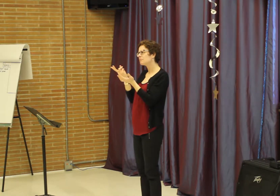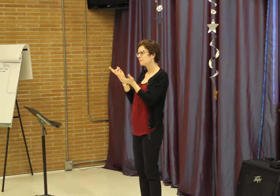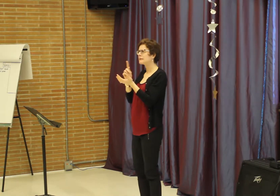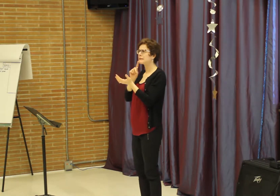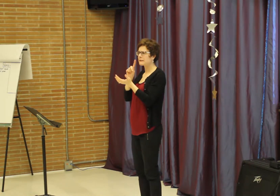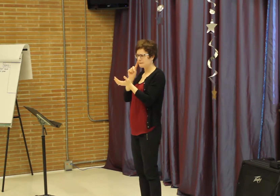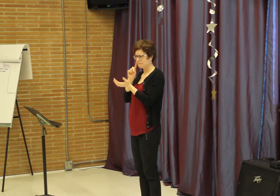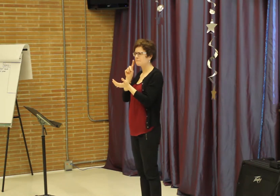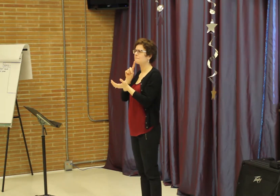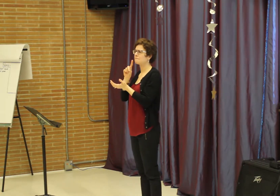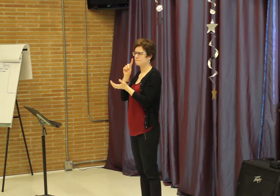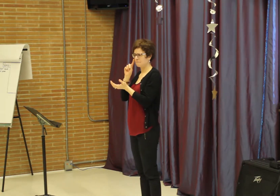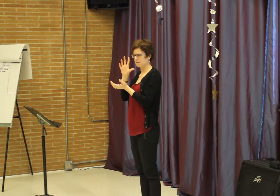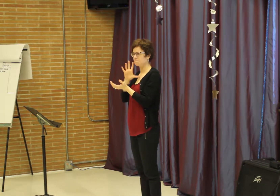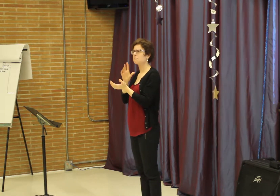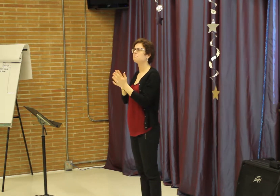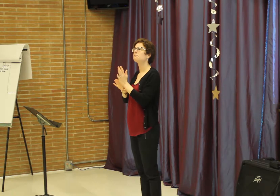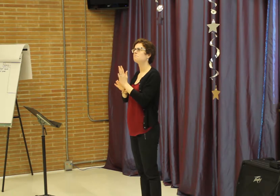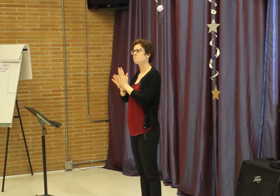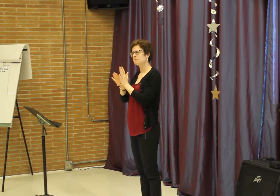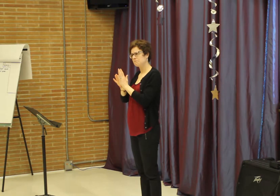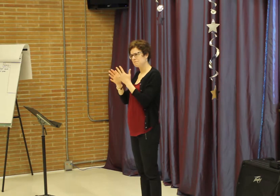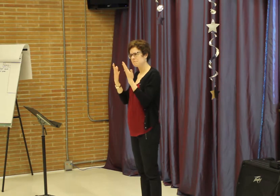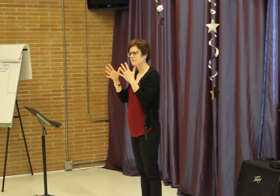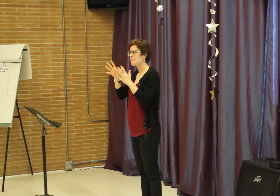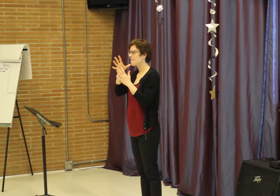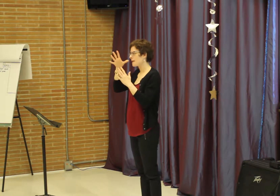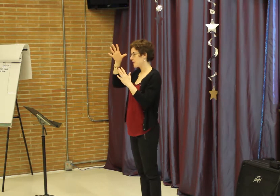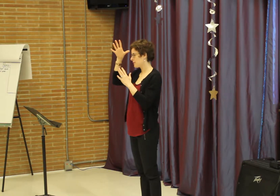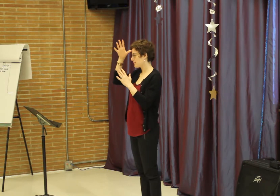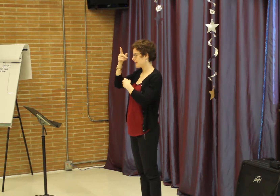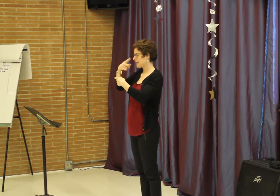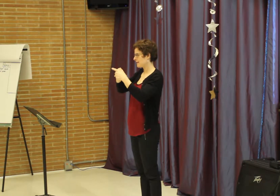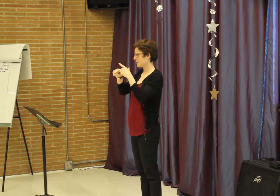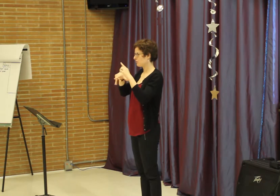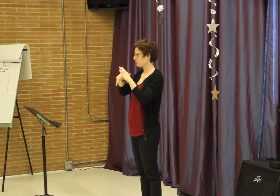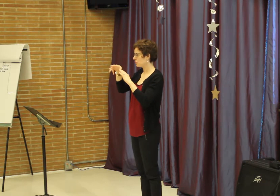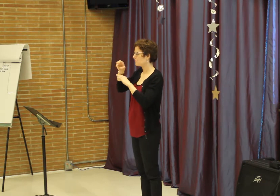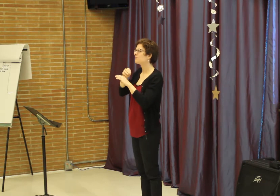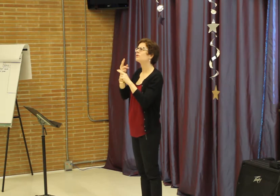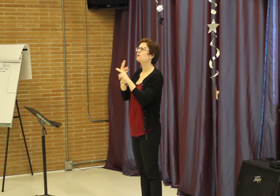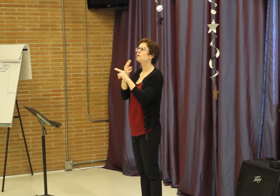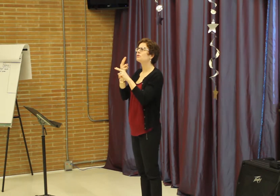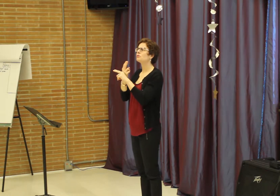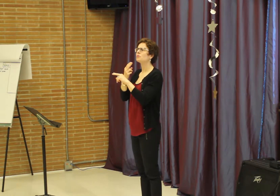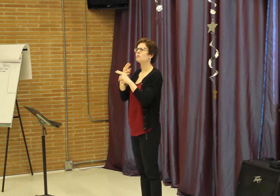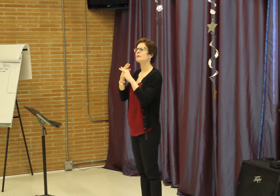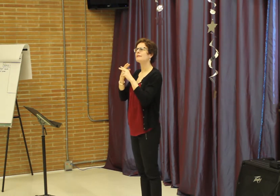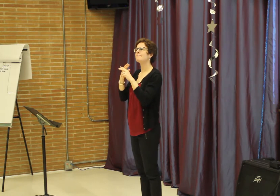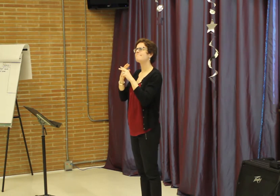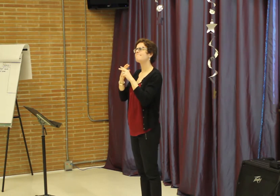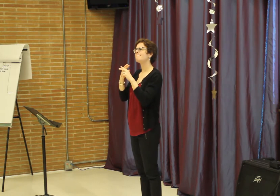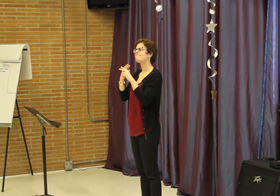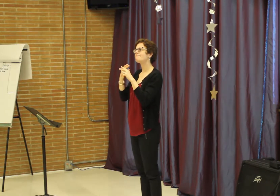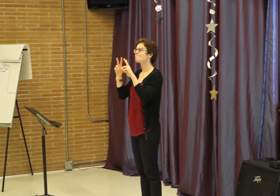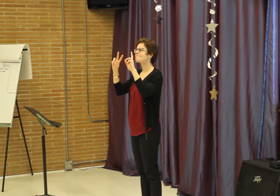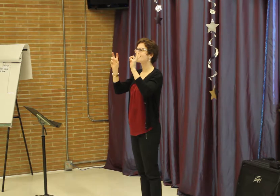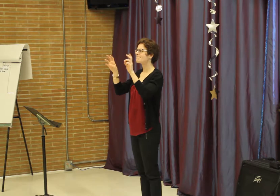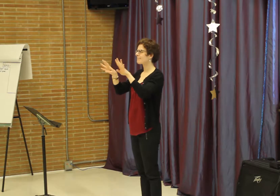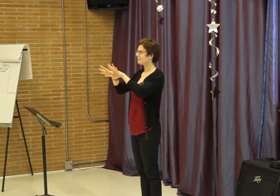Their poster, these two individuals are deaf themselves, and they had developed a parent sign language curriculum in the